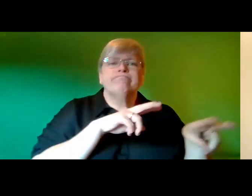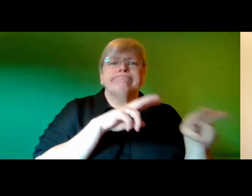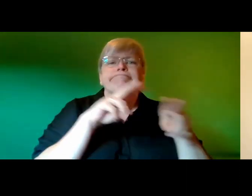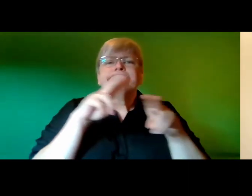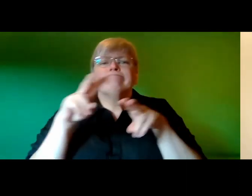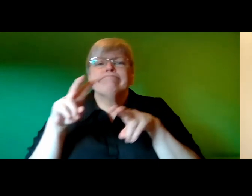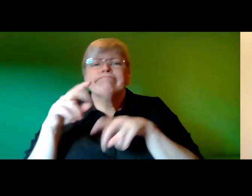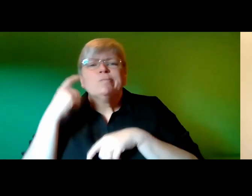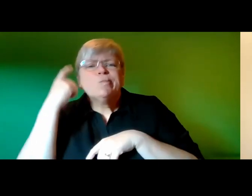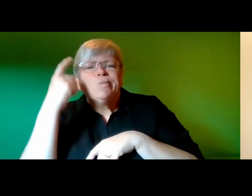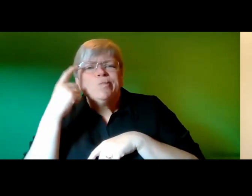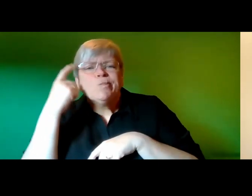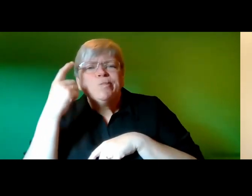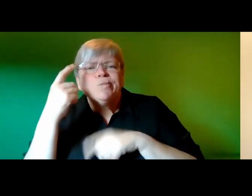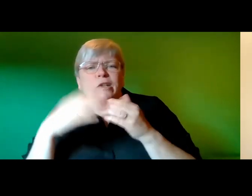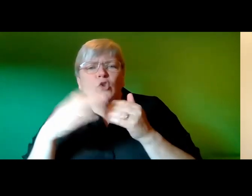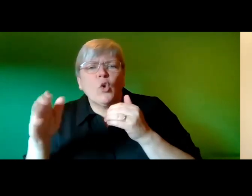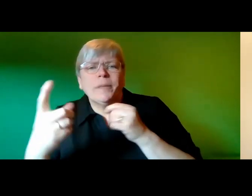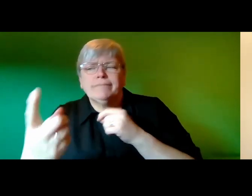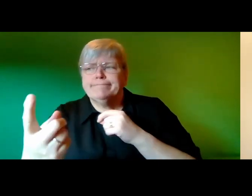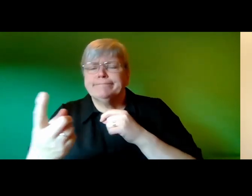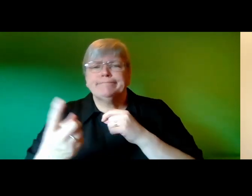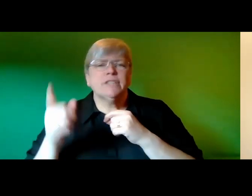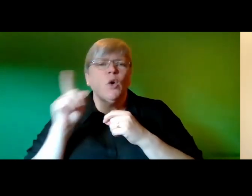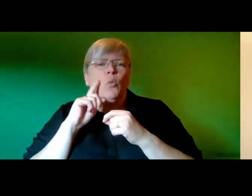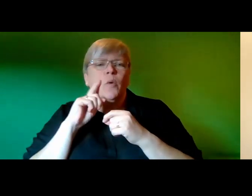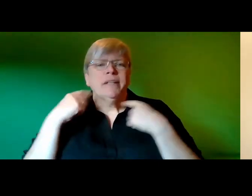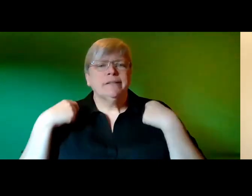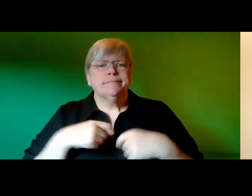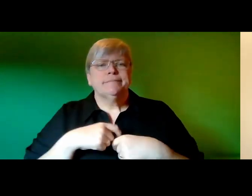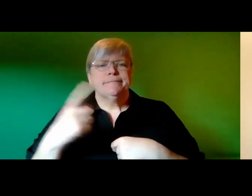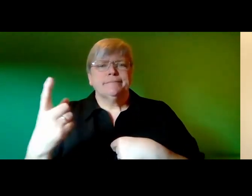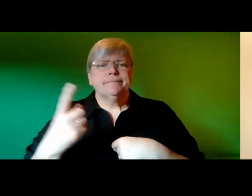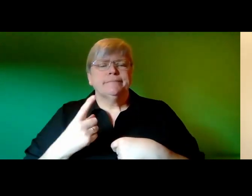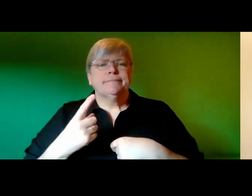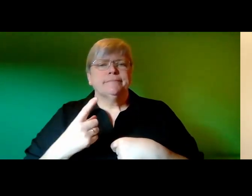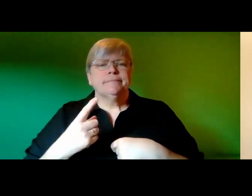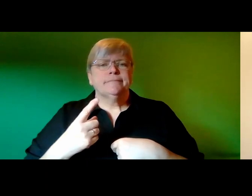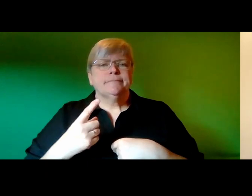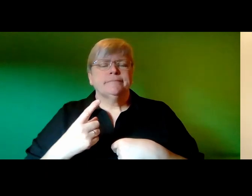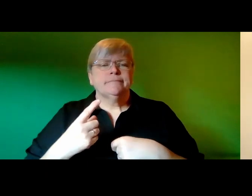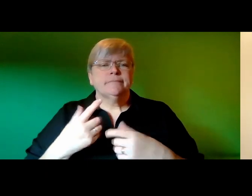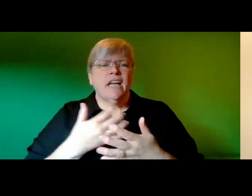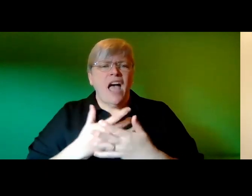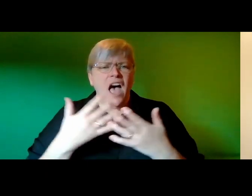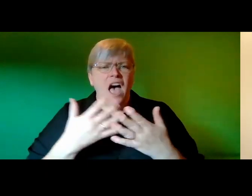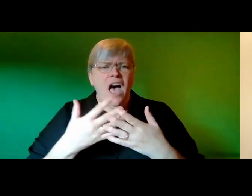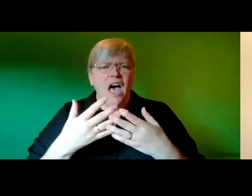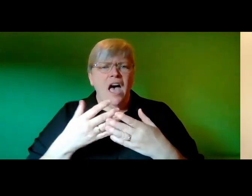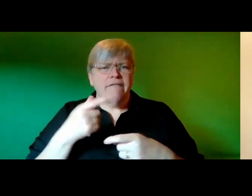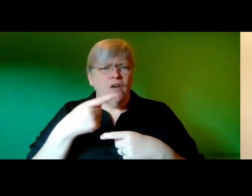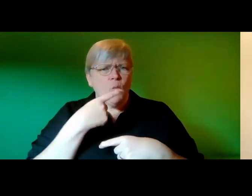when the door clicks open and a woman wearing a stethoscope around her neck steps in holding a stack of bunched up white paper